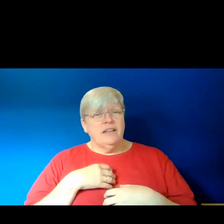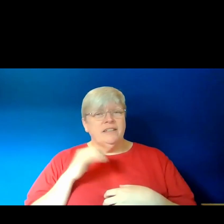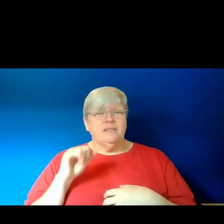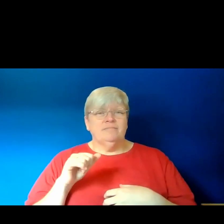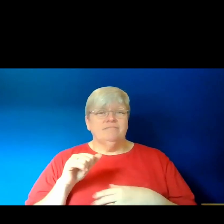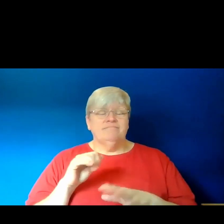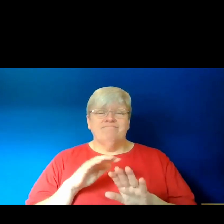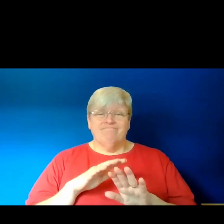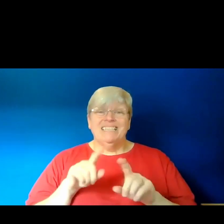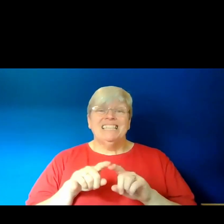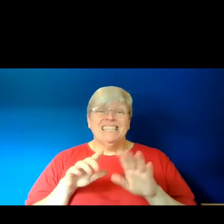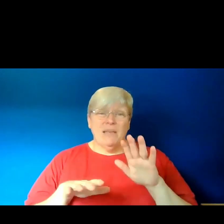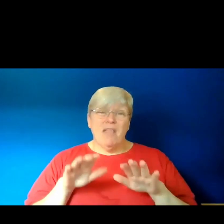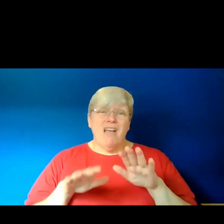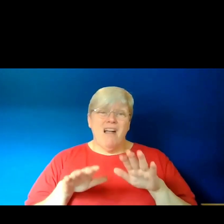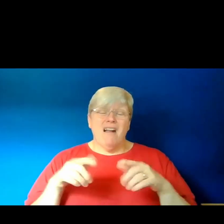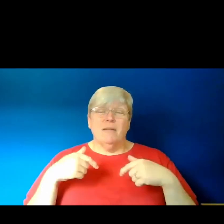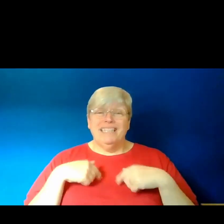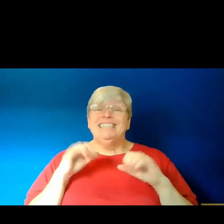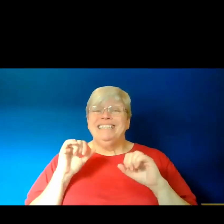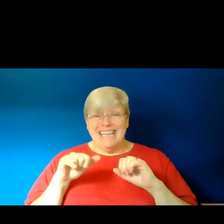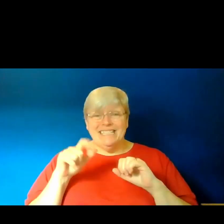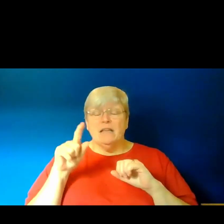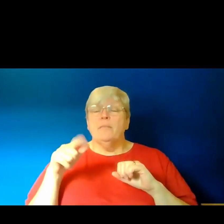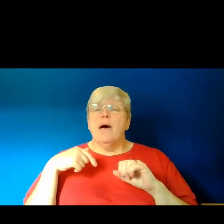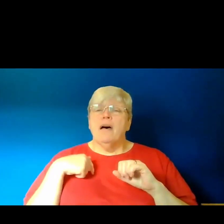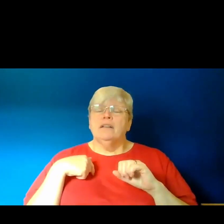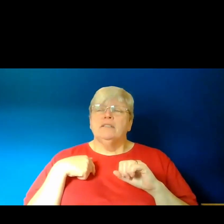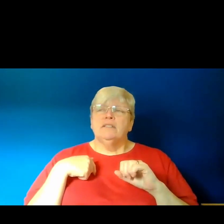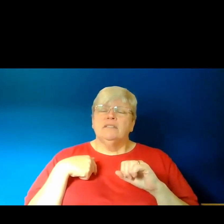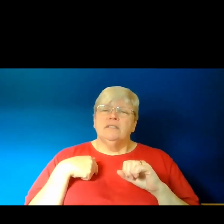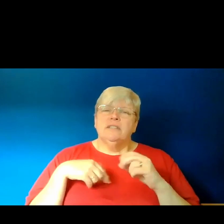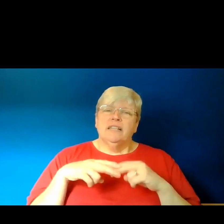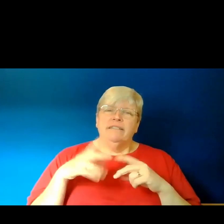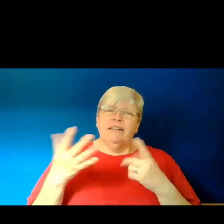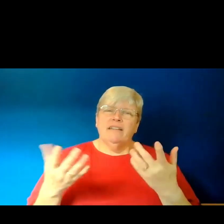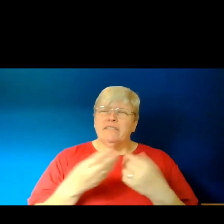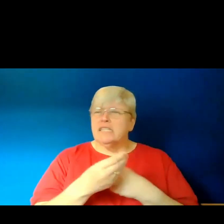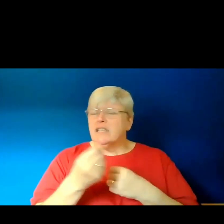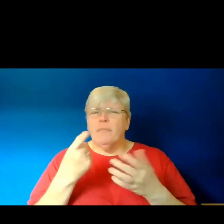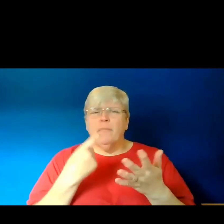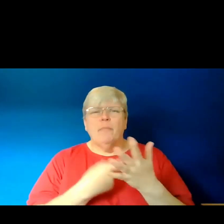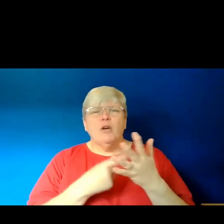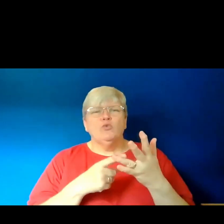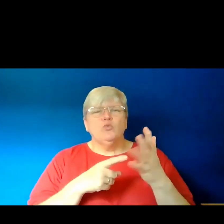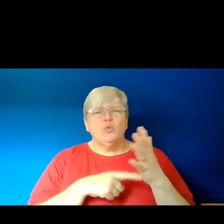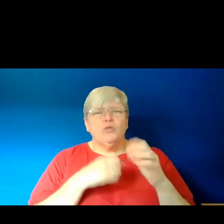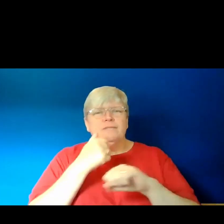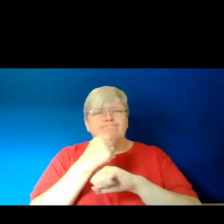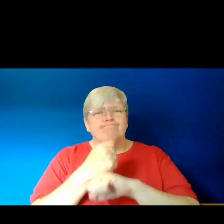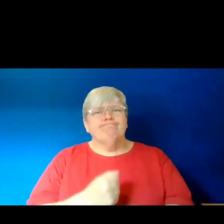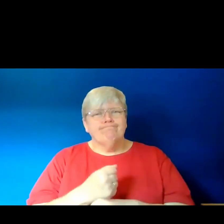a similar thing I do. But yeah, if I have some kind of route or some hook